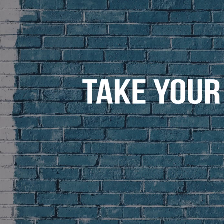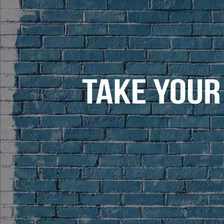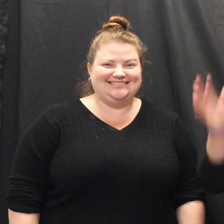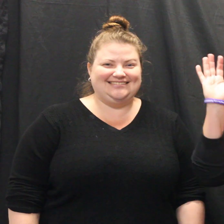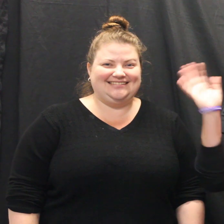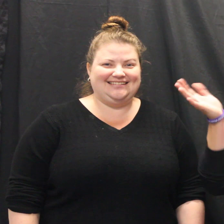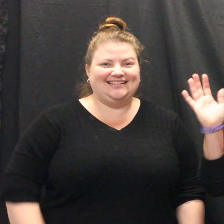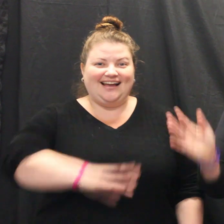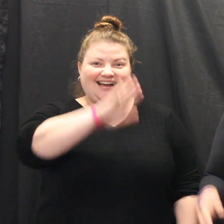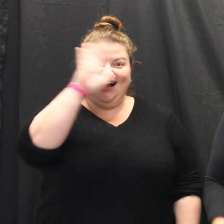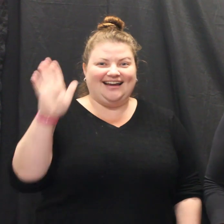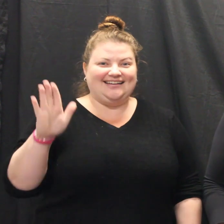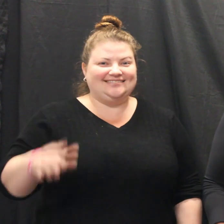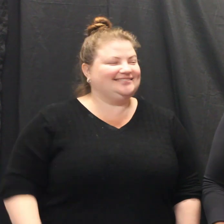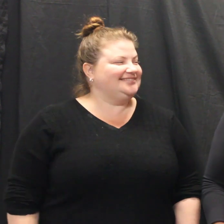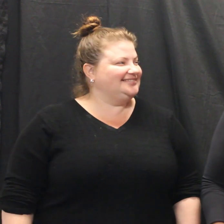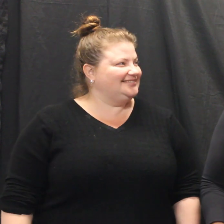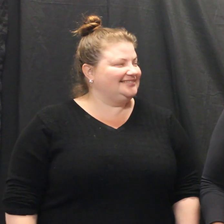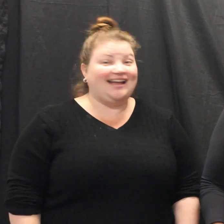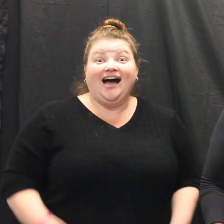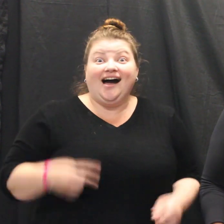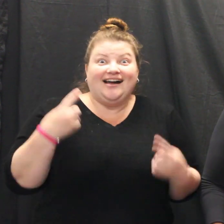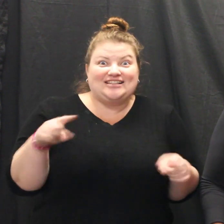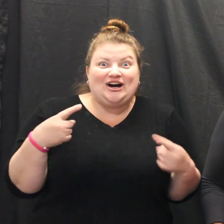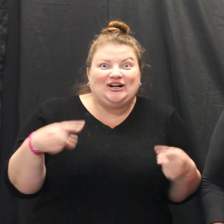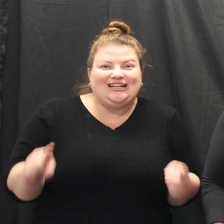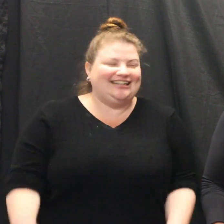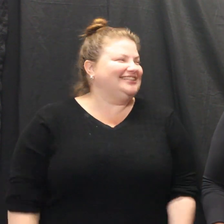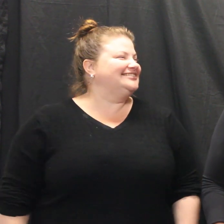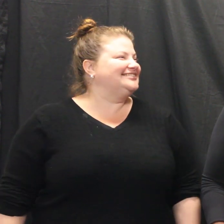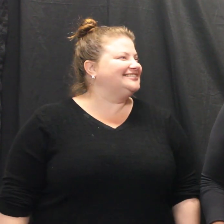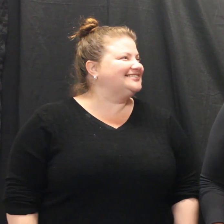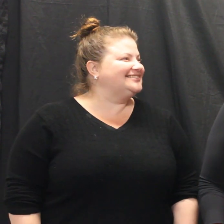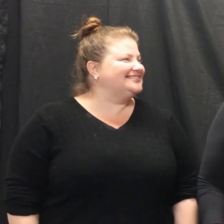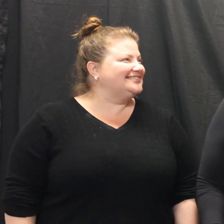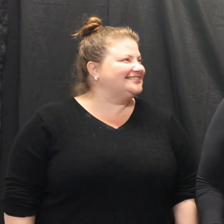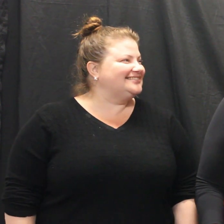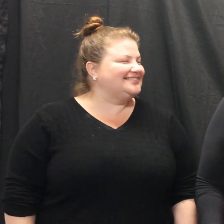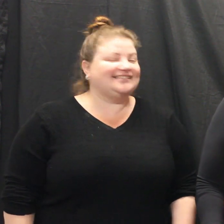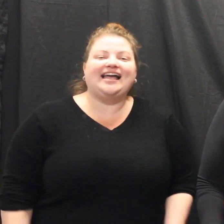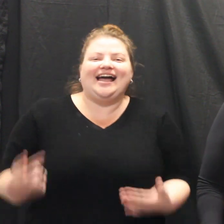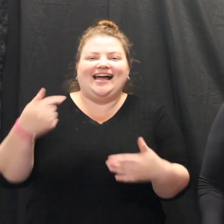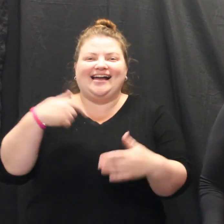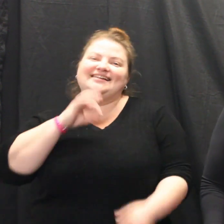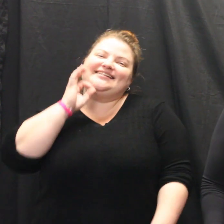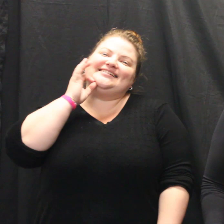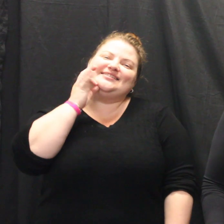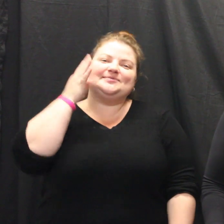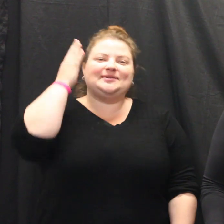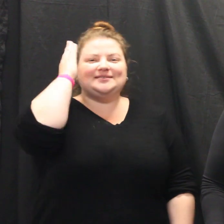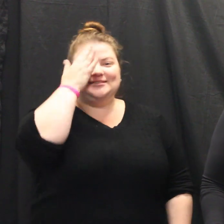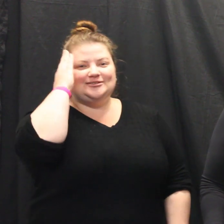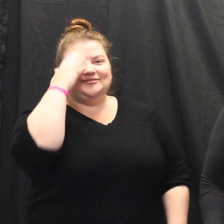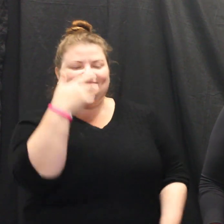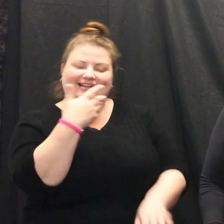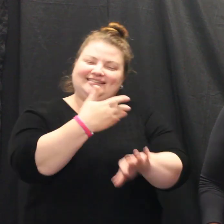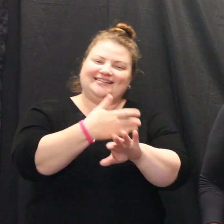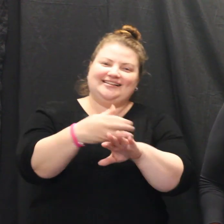Hi. Hi. Here's a song. Song. In a small school, there's a new rule. Take your